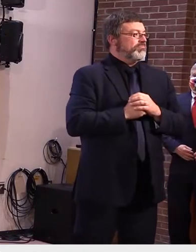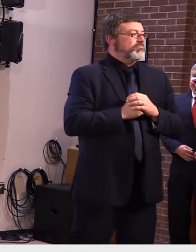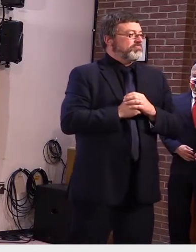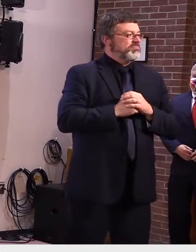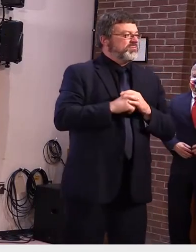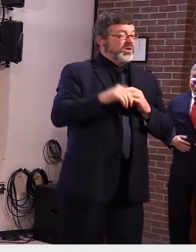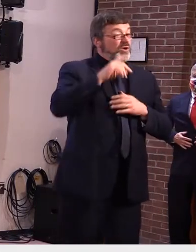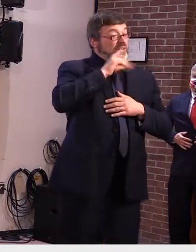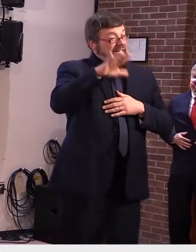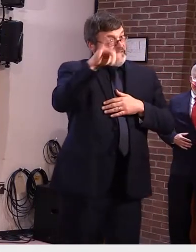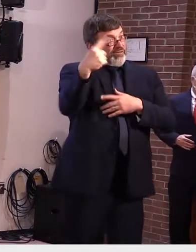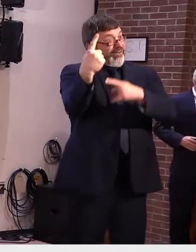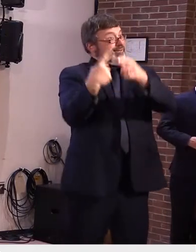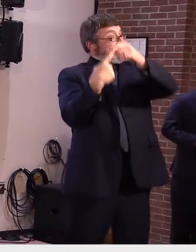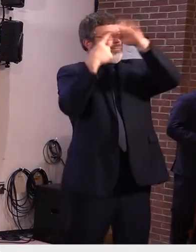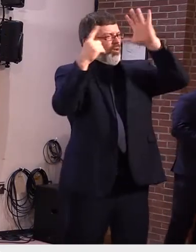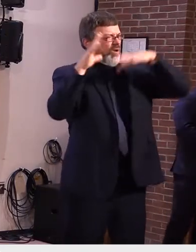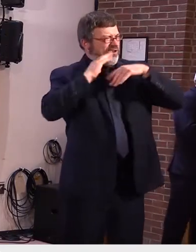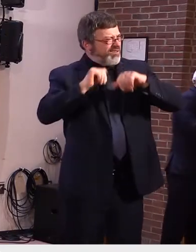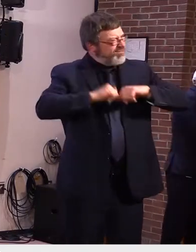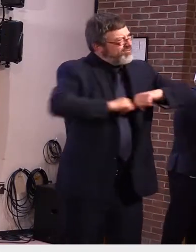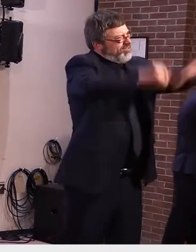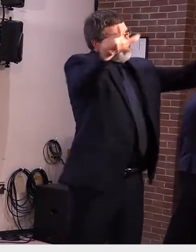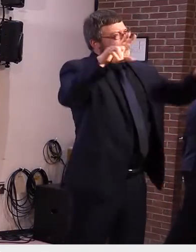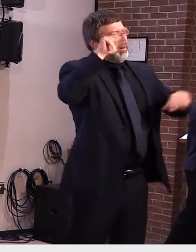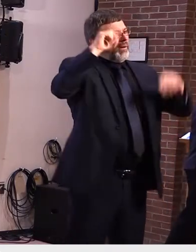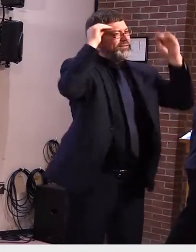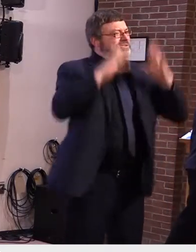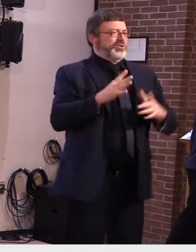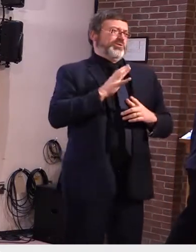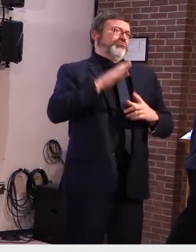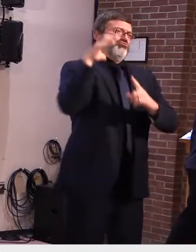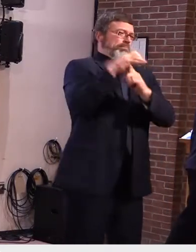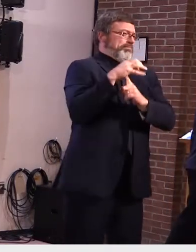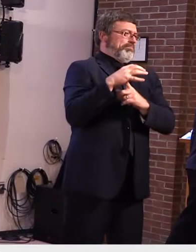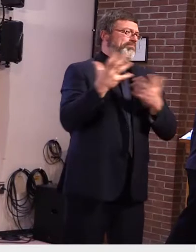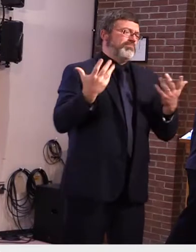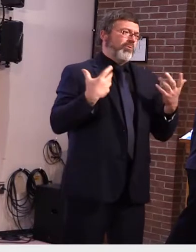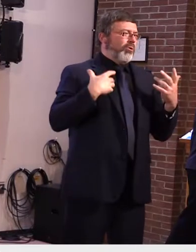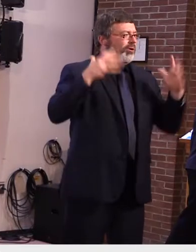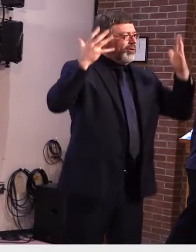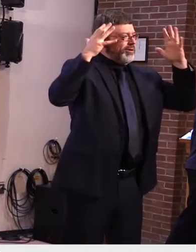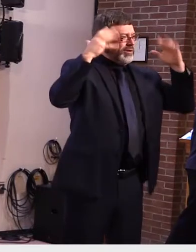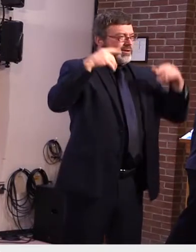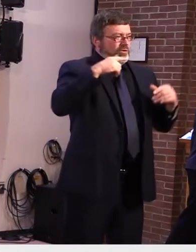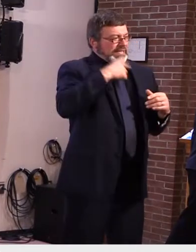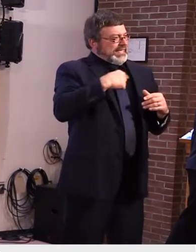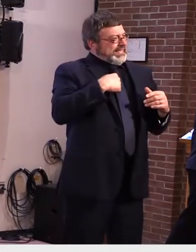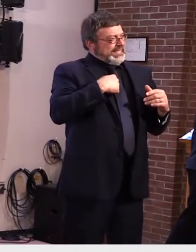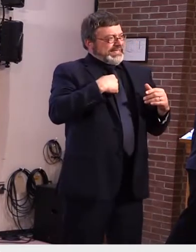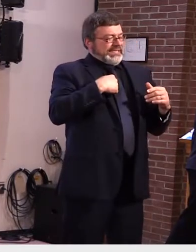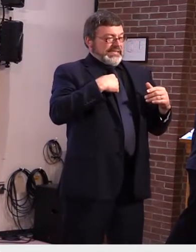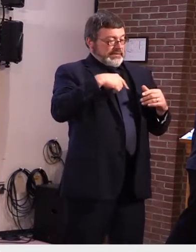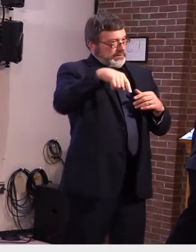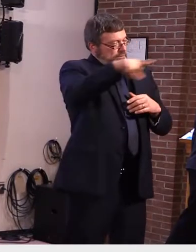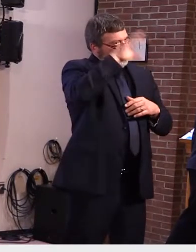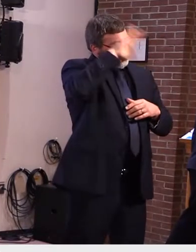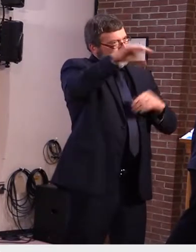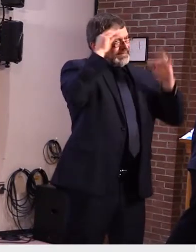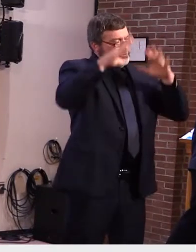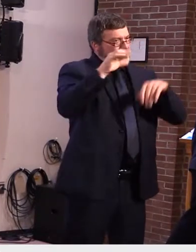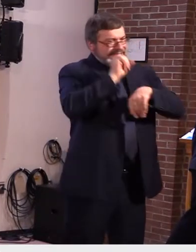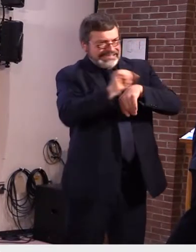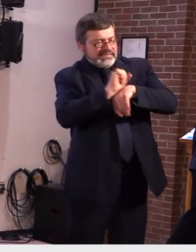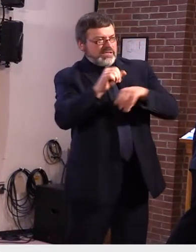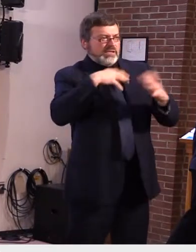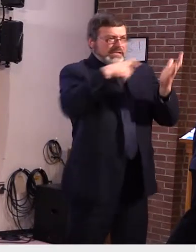-19 response, we have asked a lot of our teachers and our schools, and their response has been exemplary. Susan and her team had to